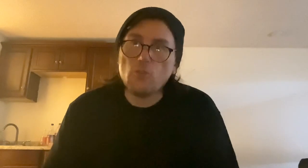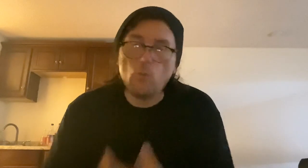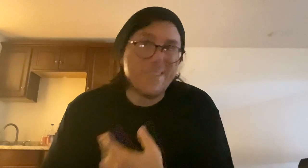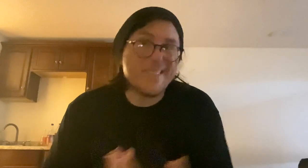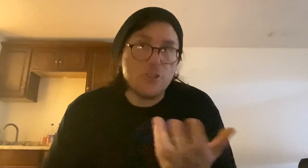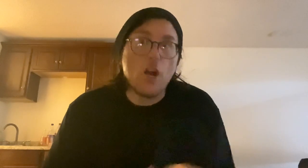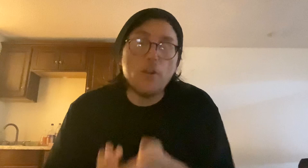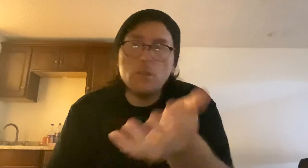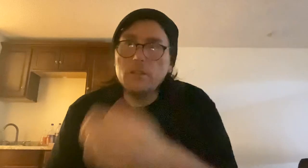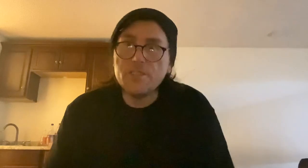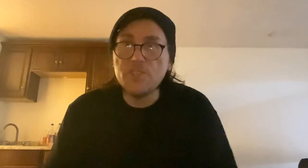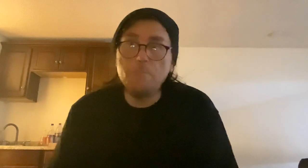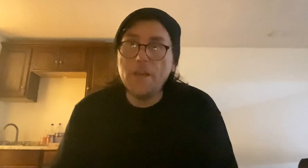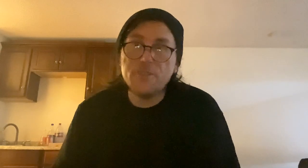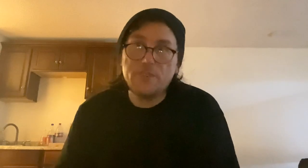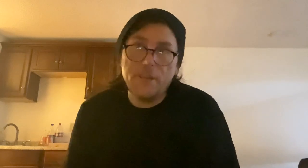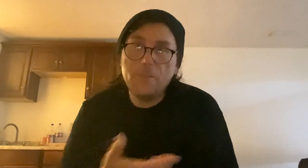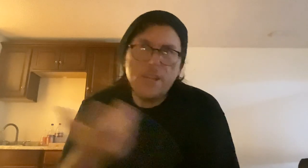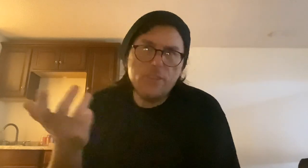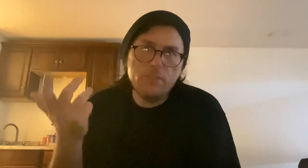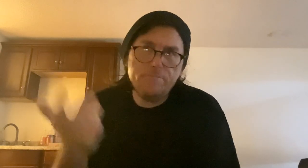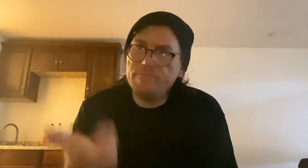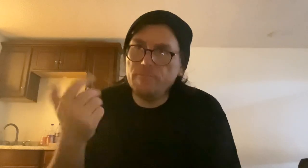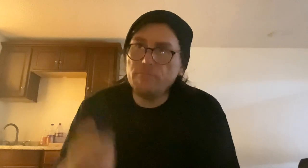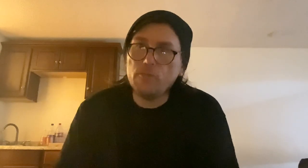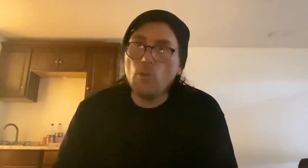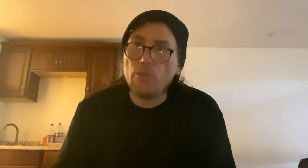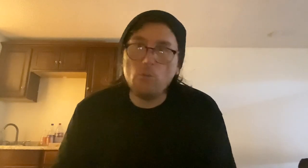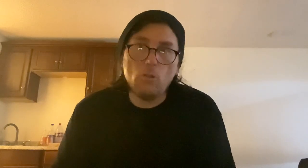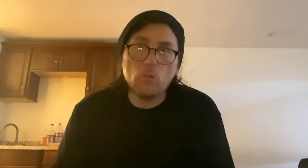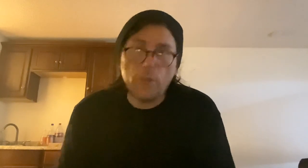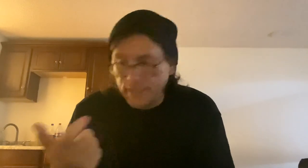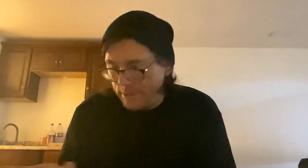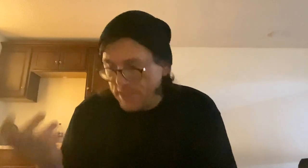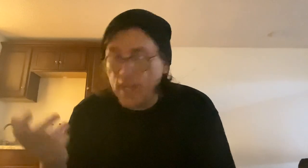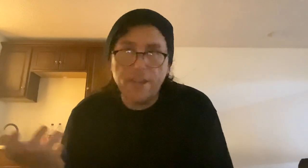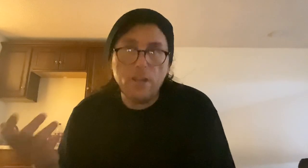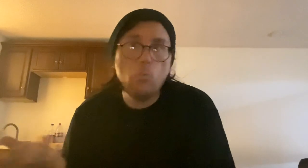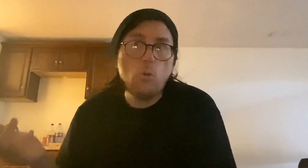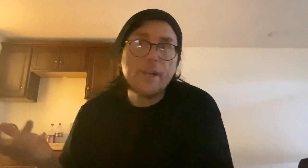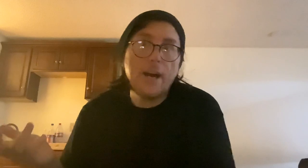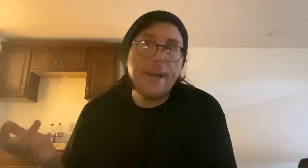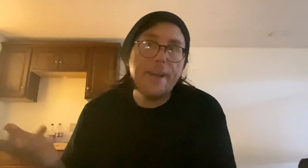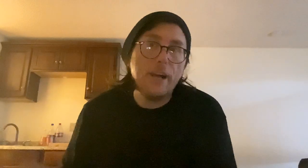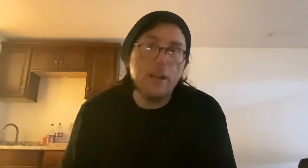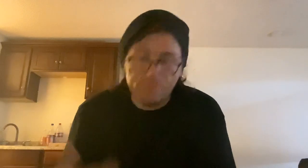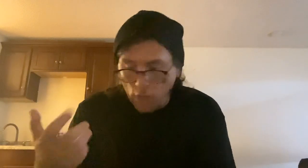what's the genre, submit it to them. They'll go through it real quick and decide, you know, what kind of genre